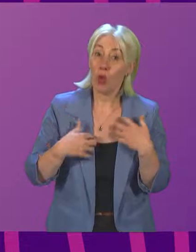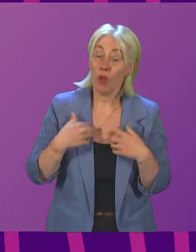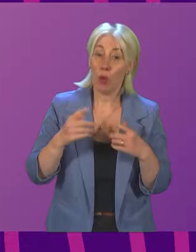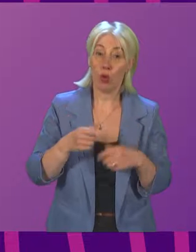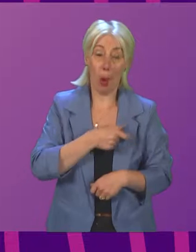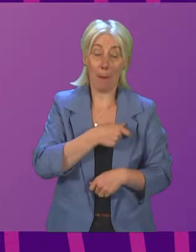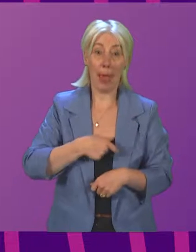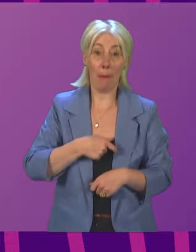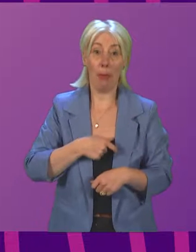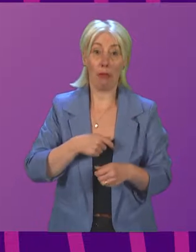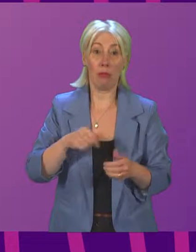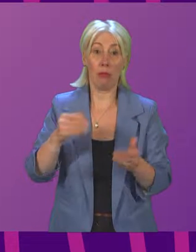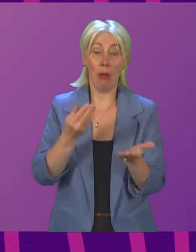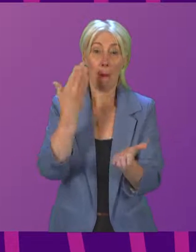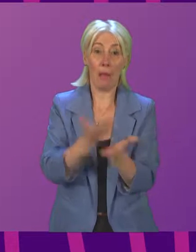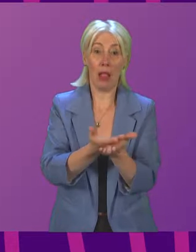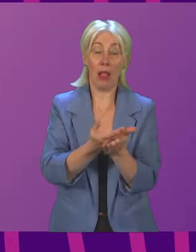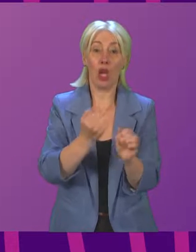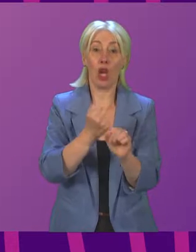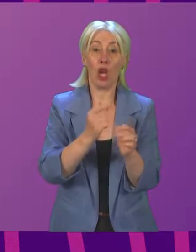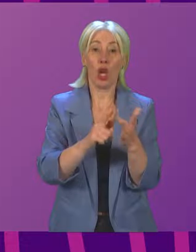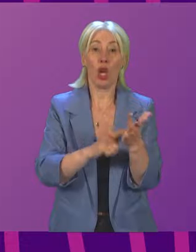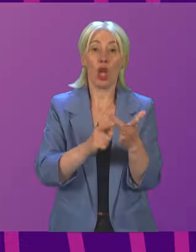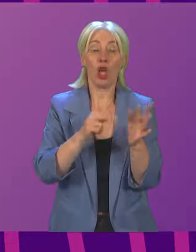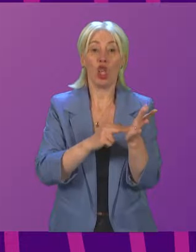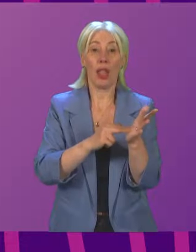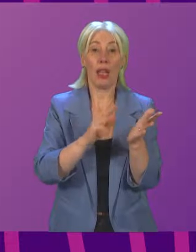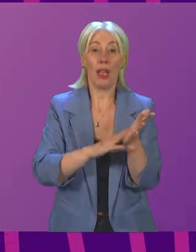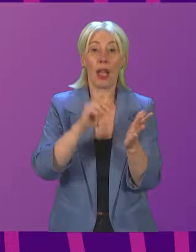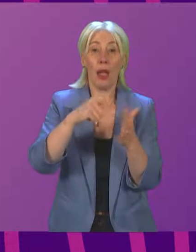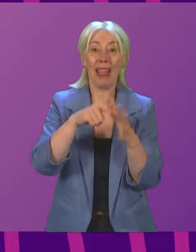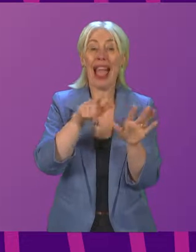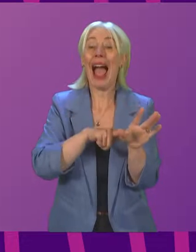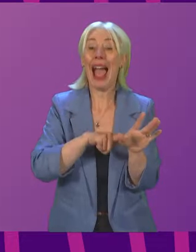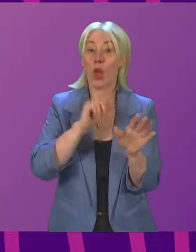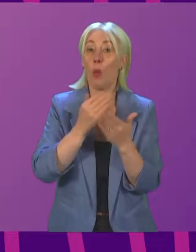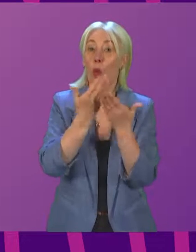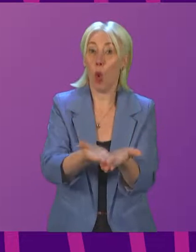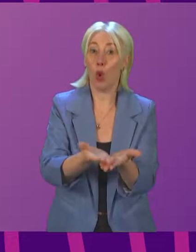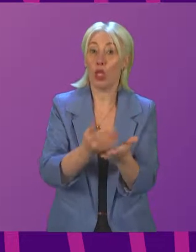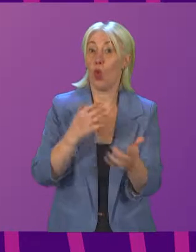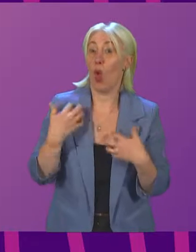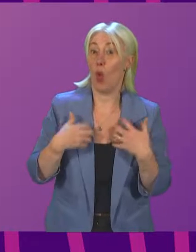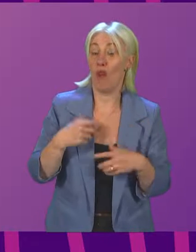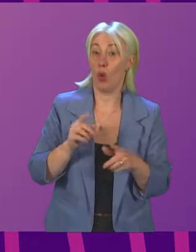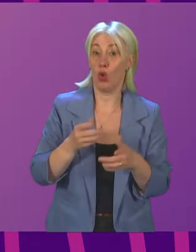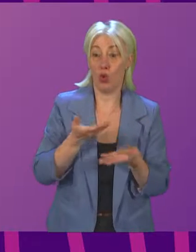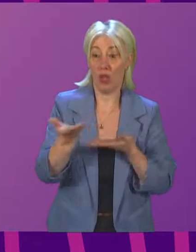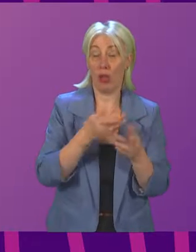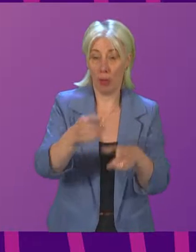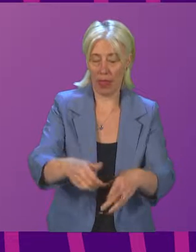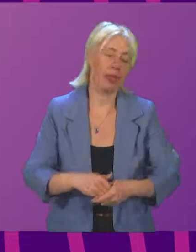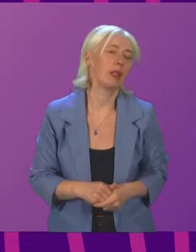proposed by Gillian Mackay, and I am happy to discuss her proposals with her. Katie Clarke. Does the Minister not